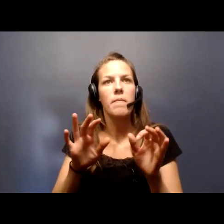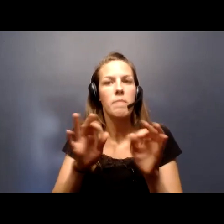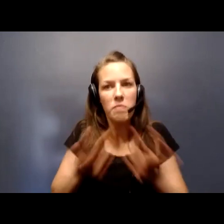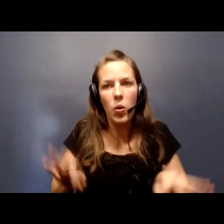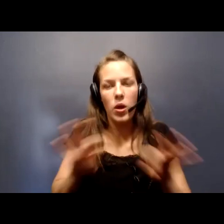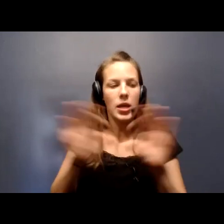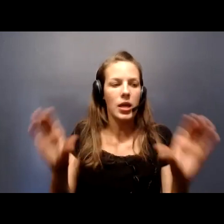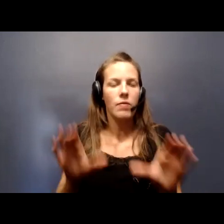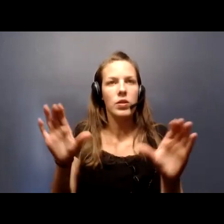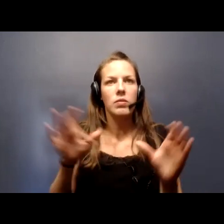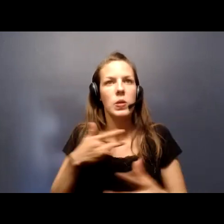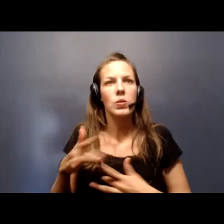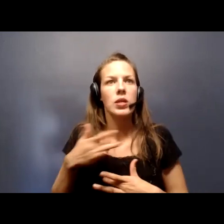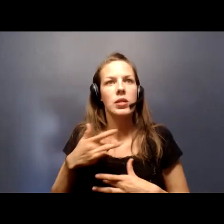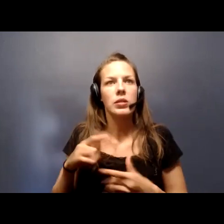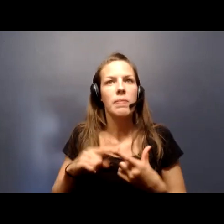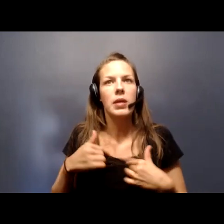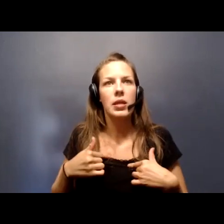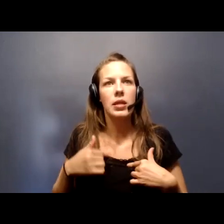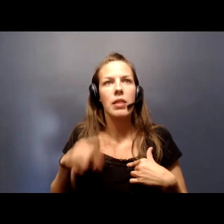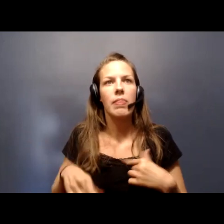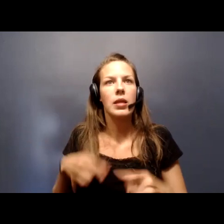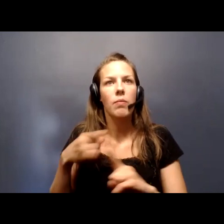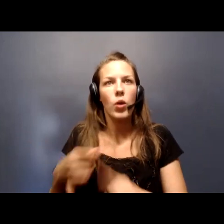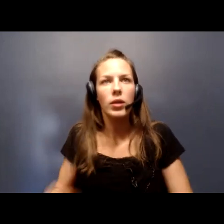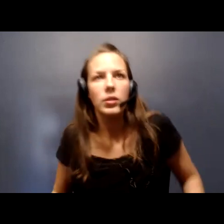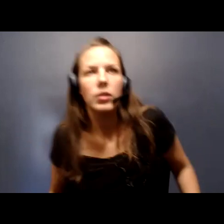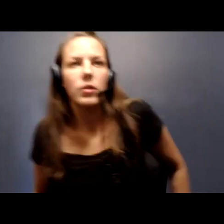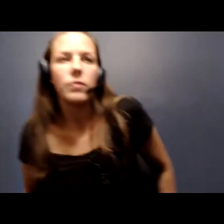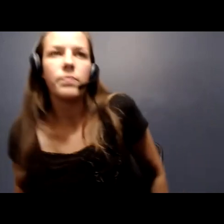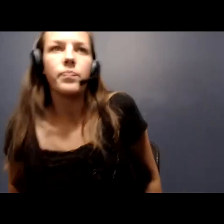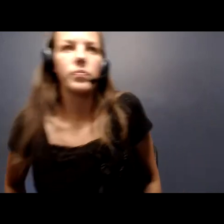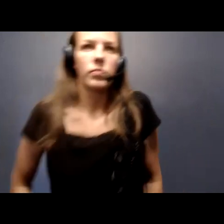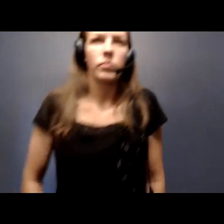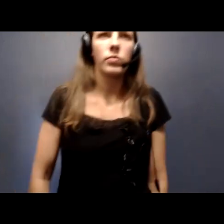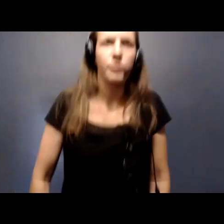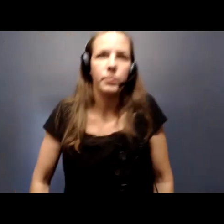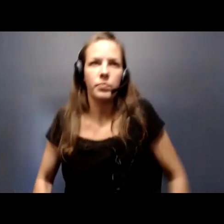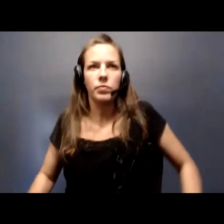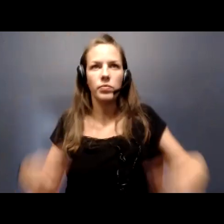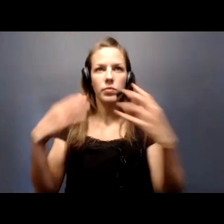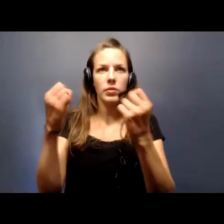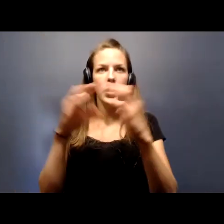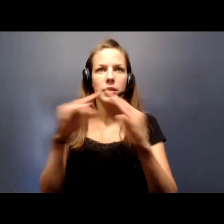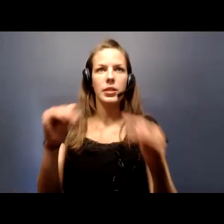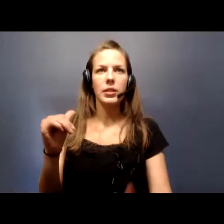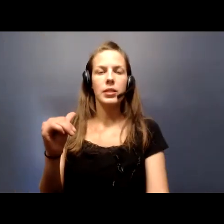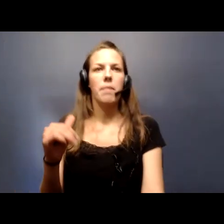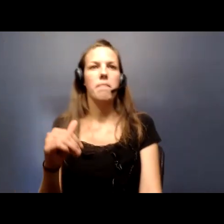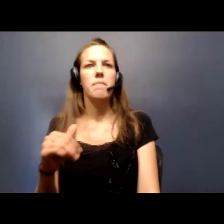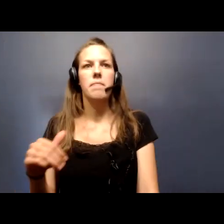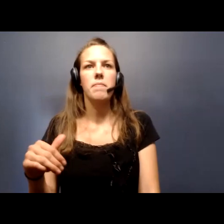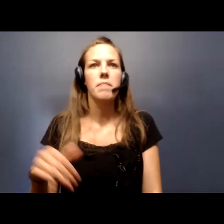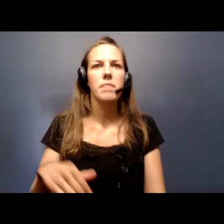worrisome to me at this point, our health system capacity and the ability